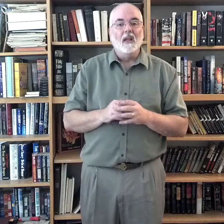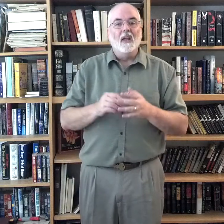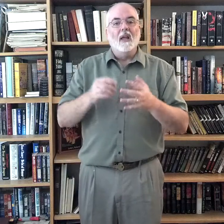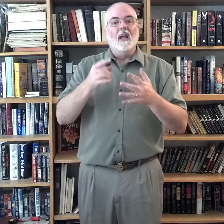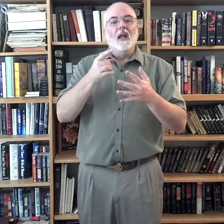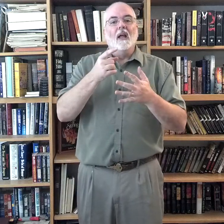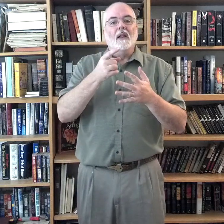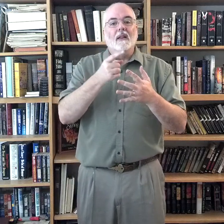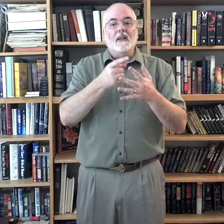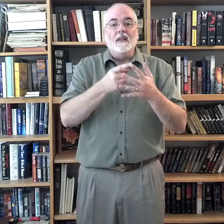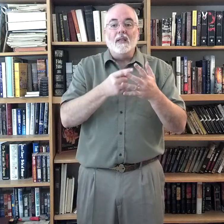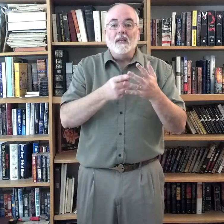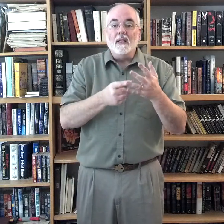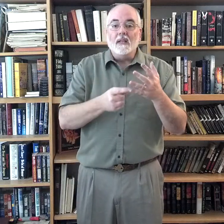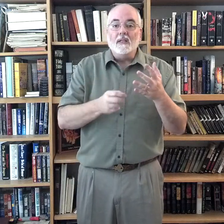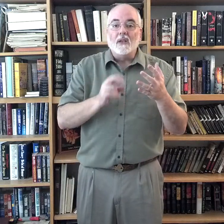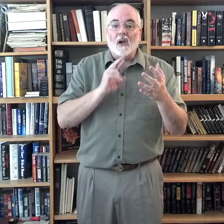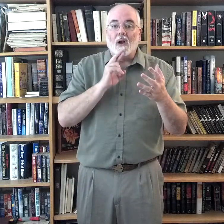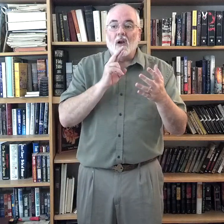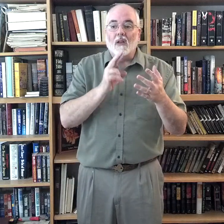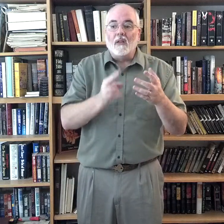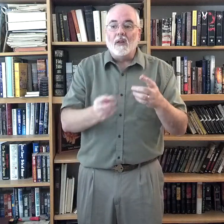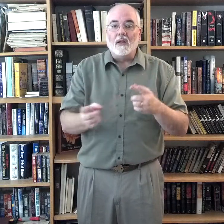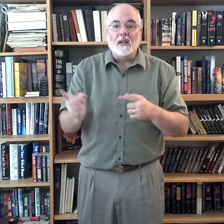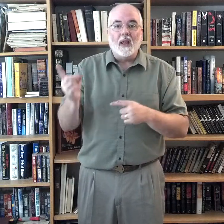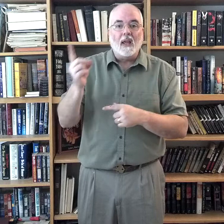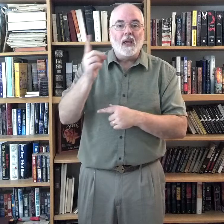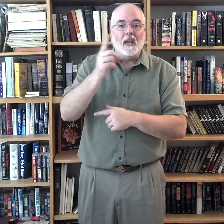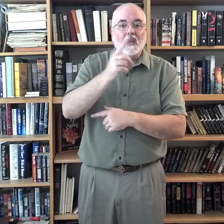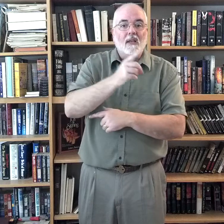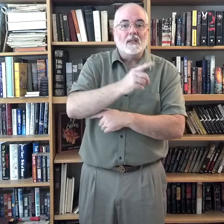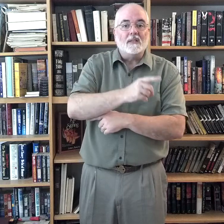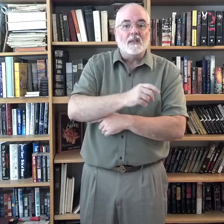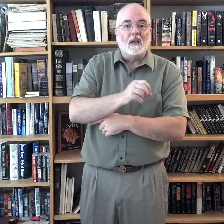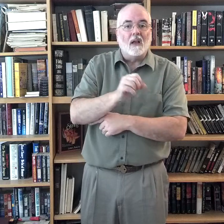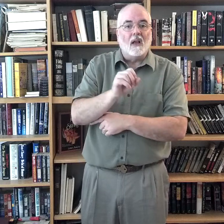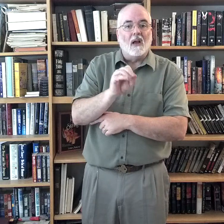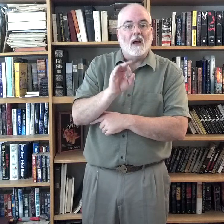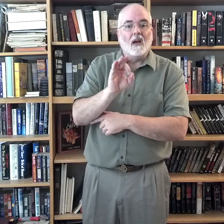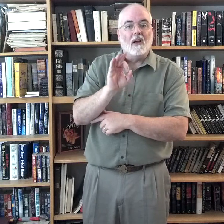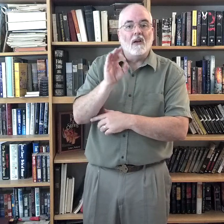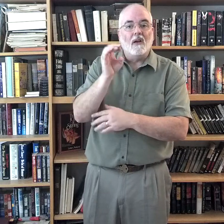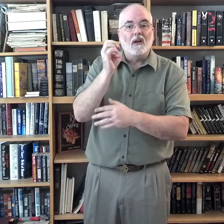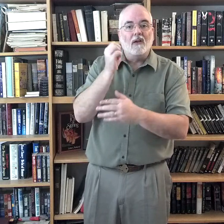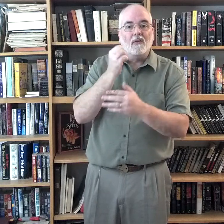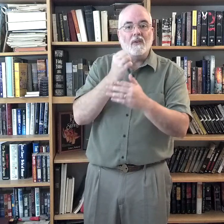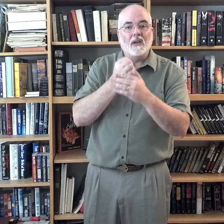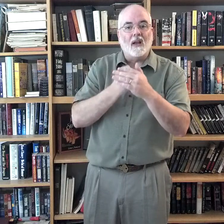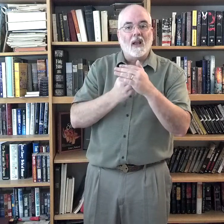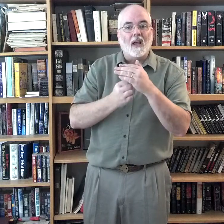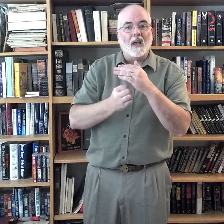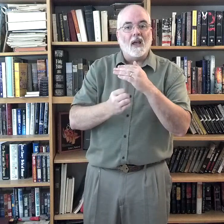These are the days of Elijah,